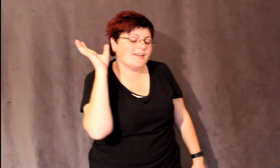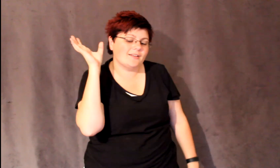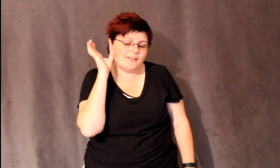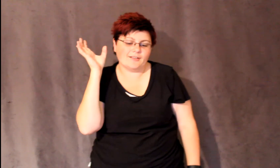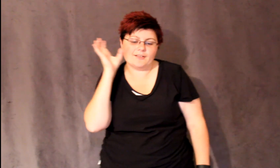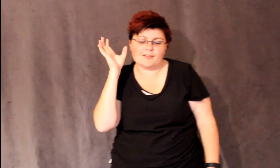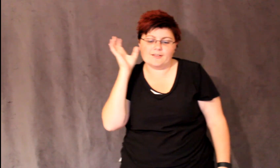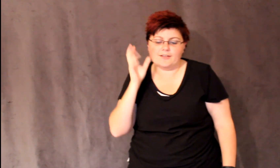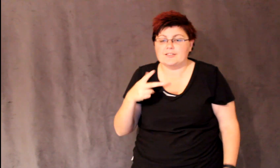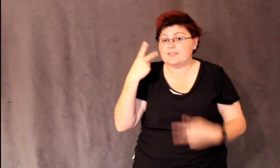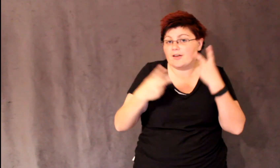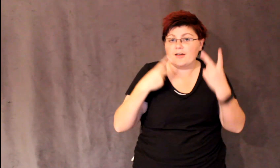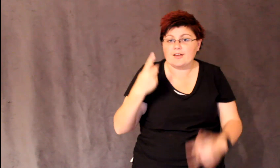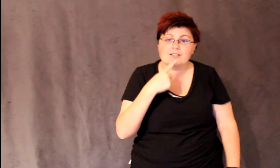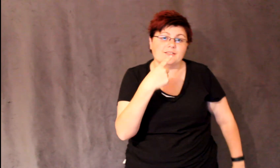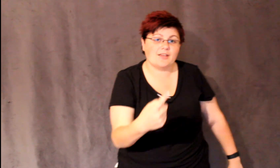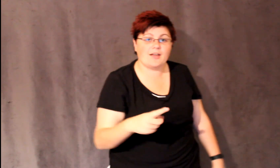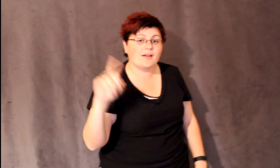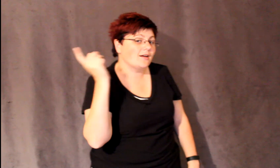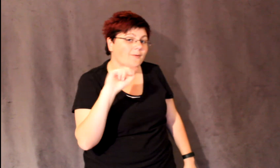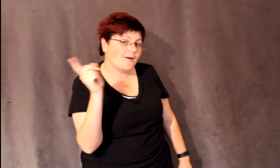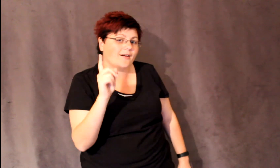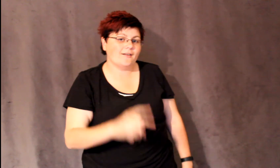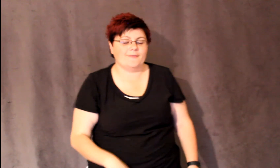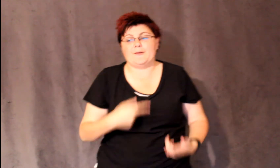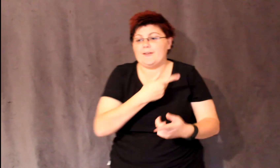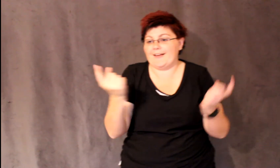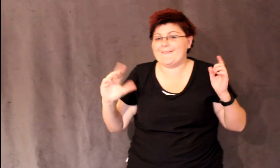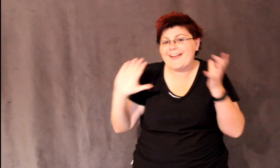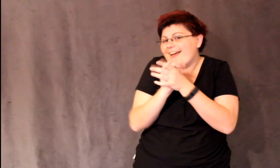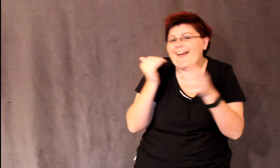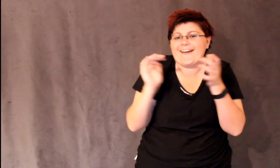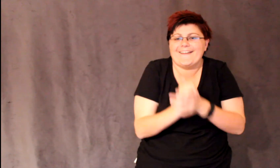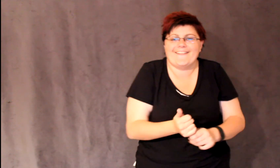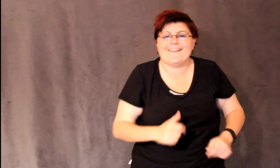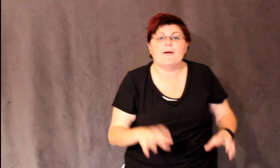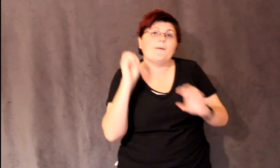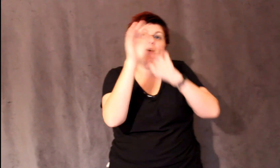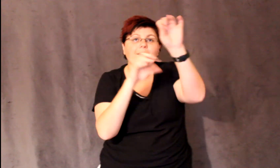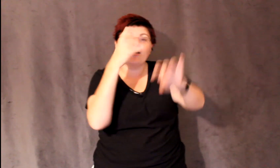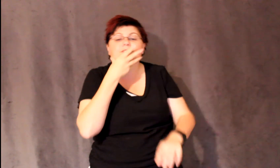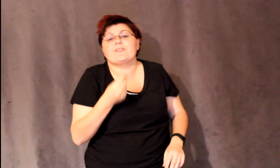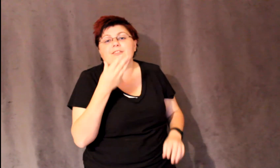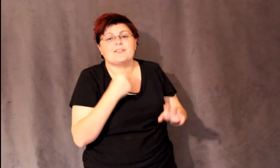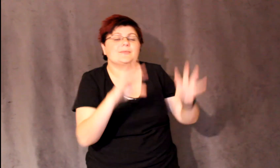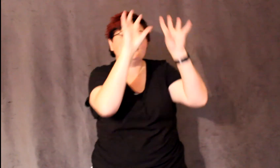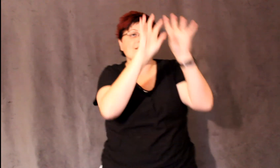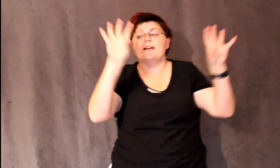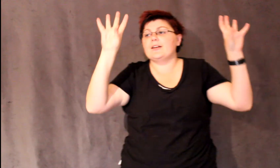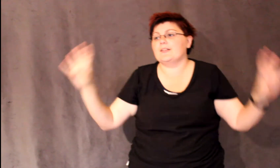voices singing Let's be jolly Deck the halls with our halls of party